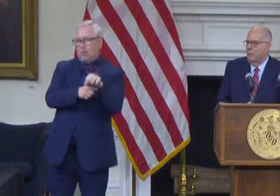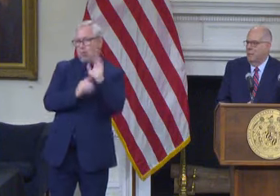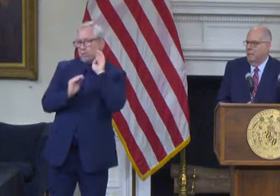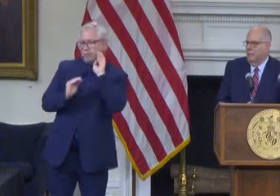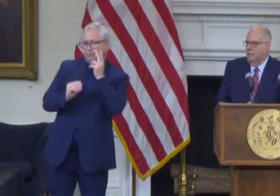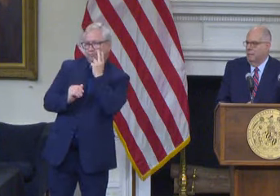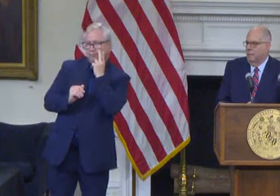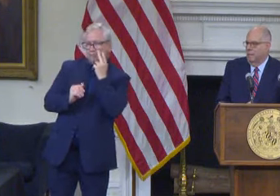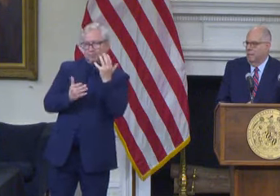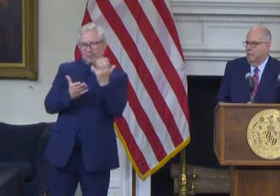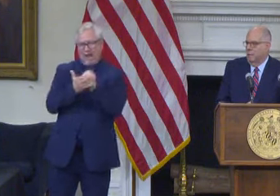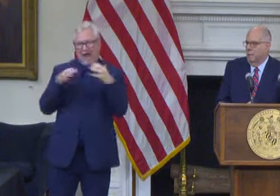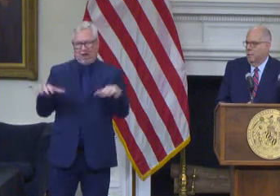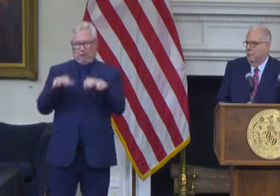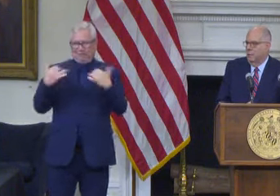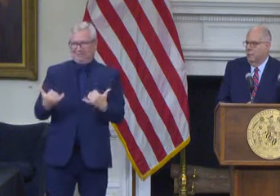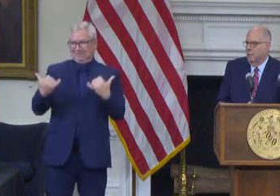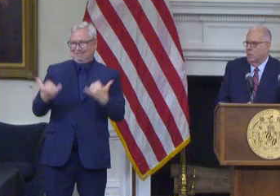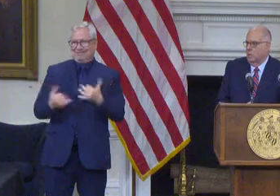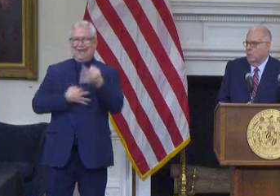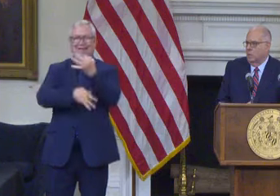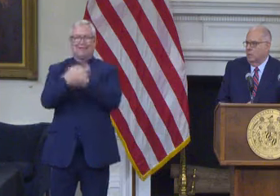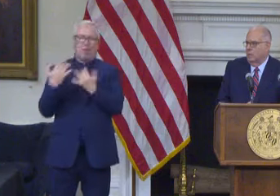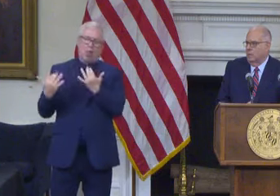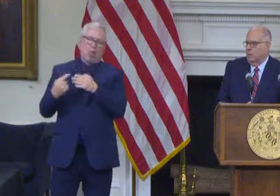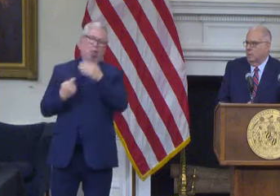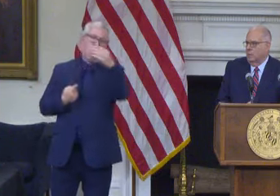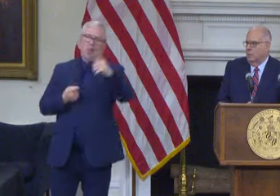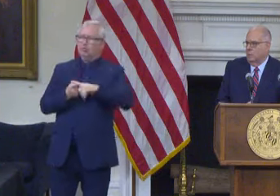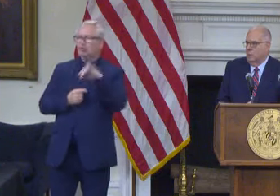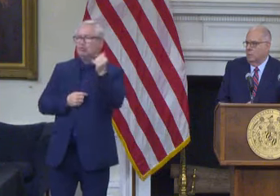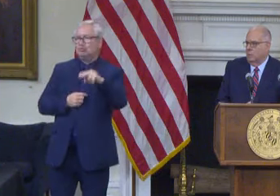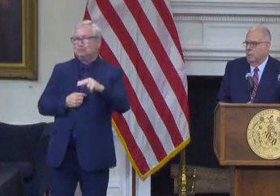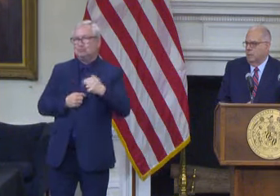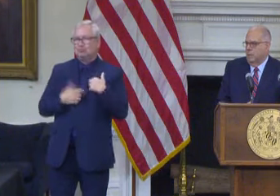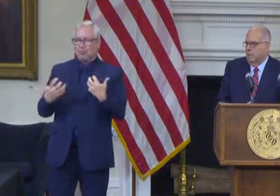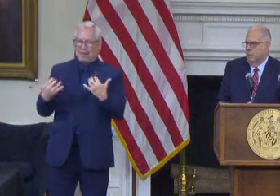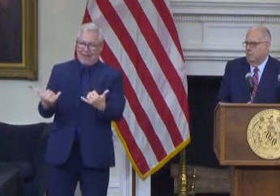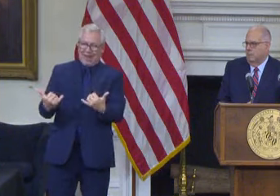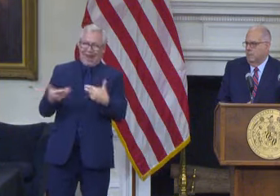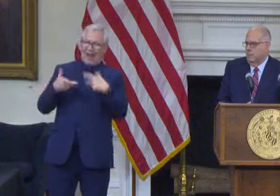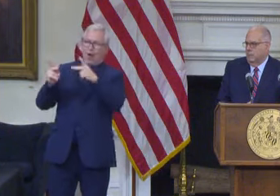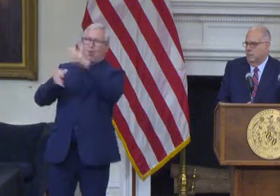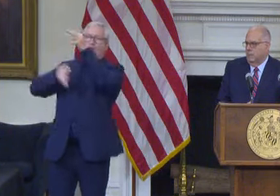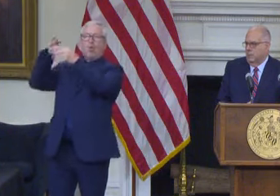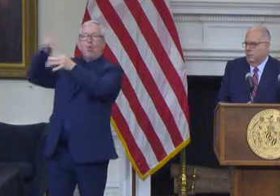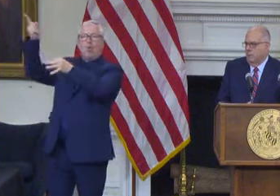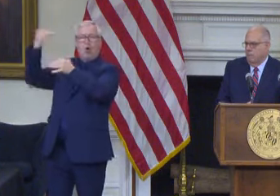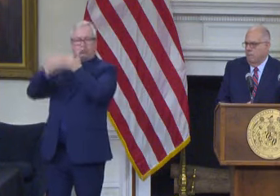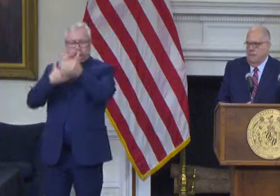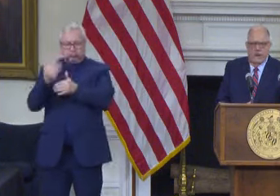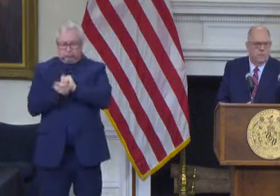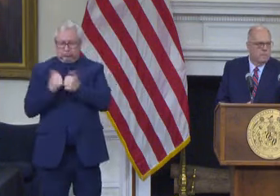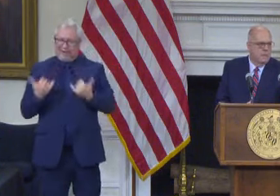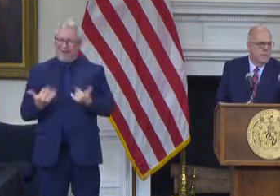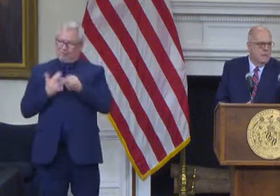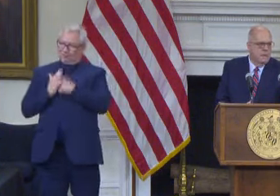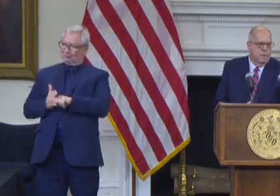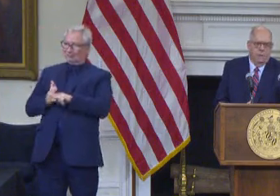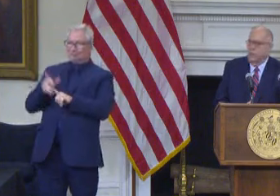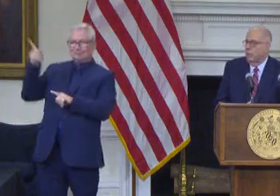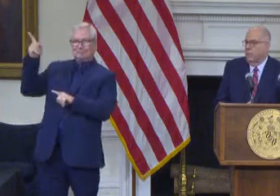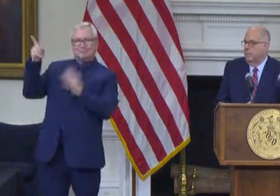rather than waiting another week because we want to be able to let the court process begin right away to overturn them their action